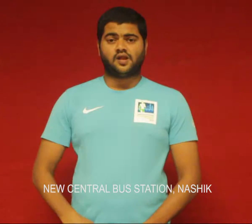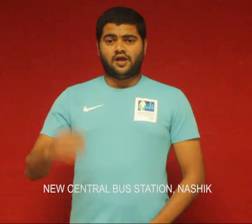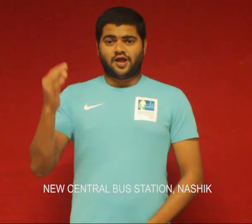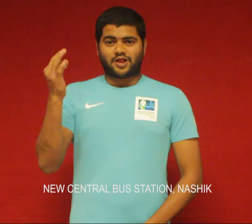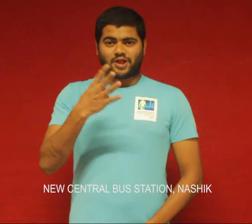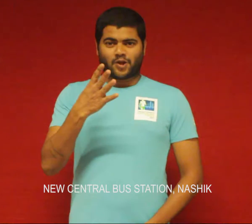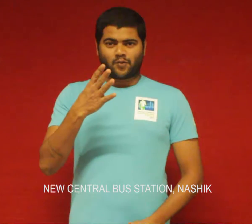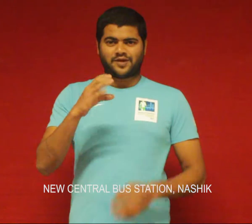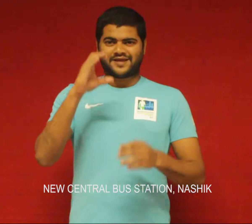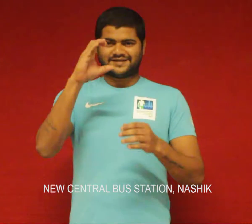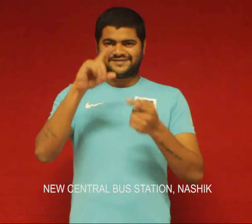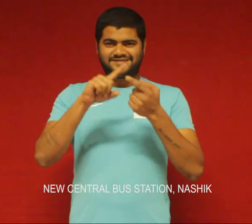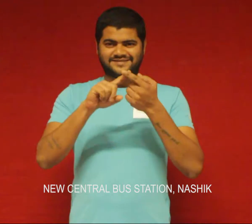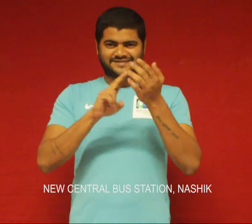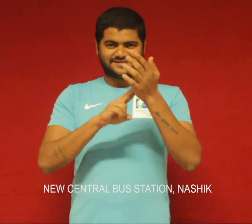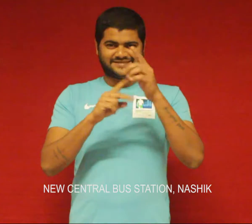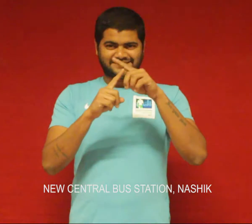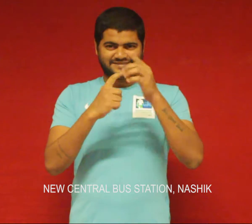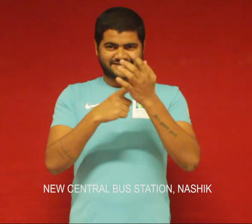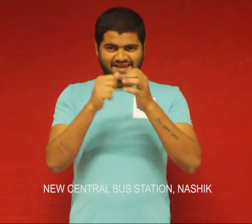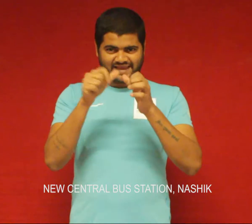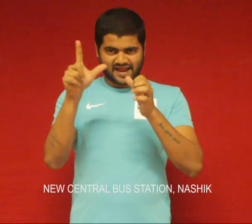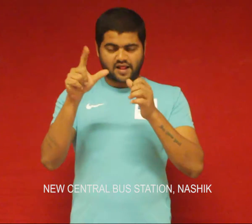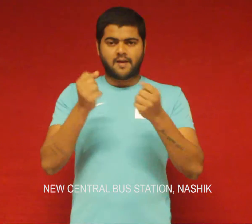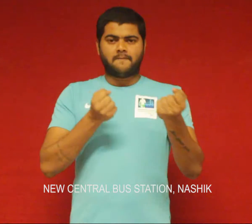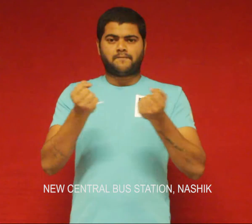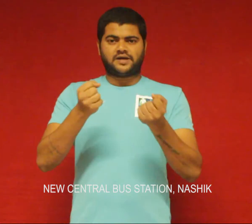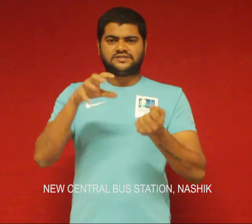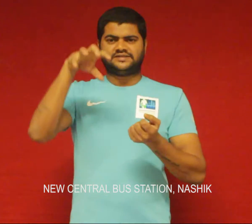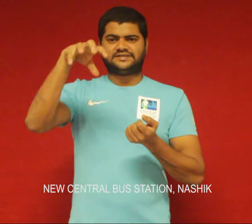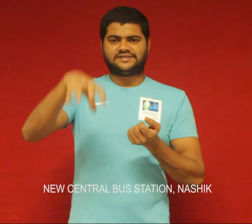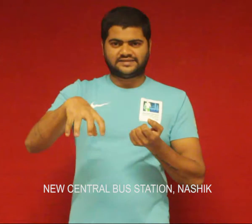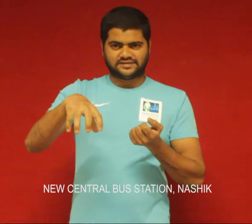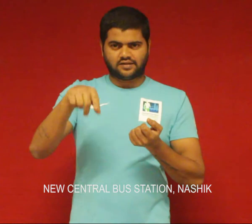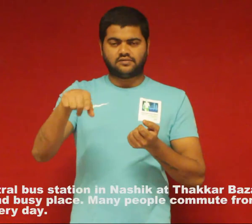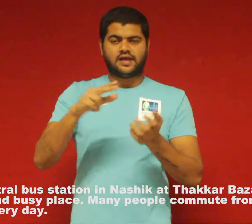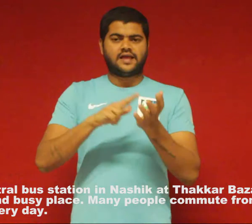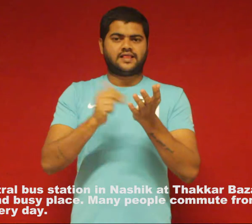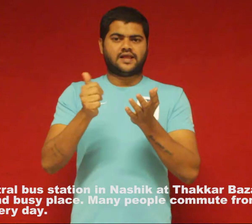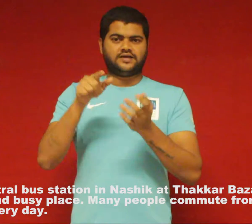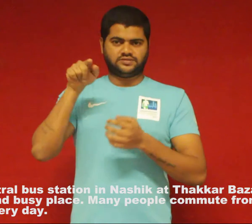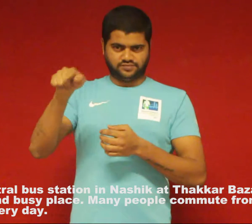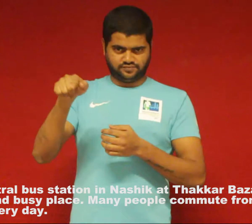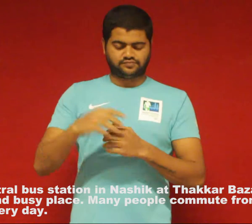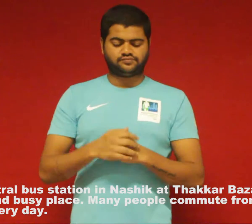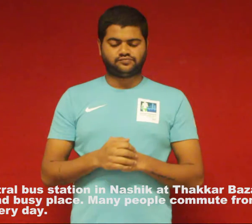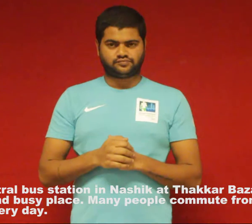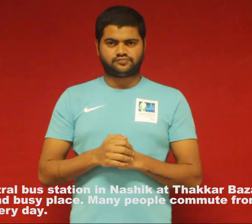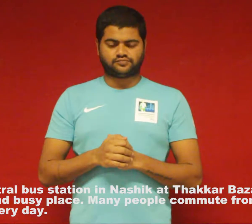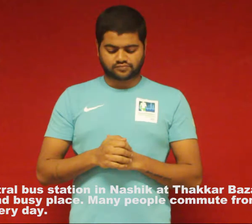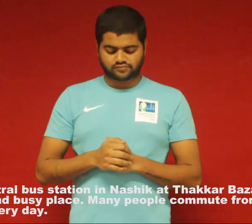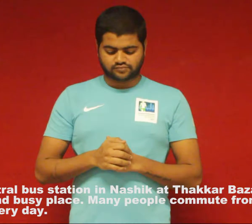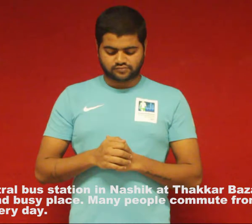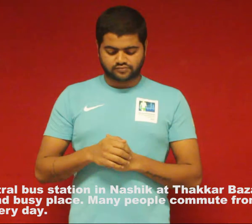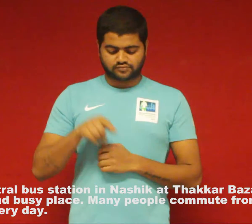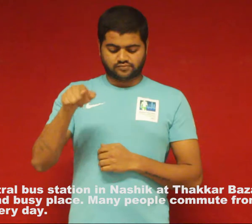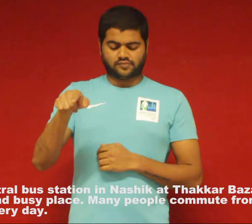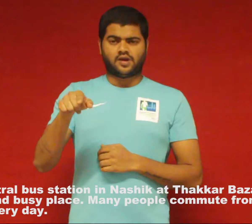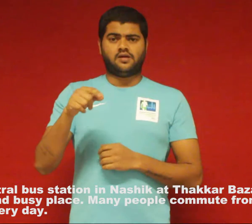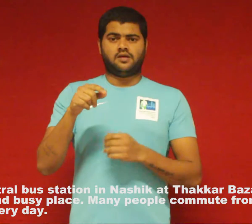New Central Bus Station – Nasik The Central Bus Station in Nasik at Thakkar Bazar is an active